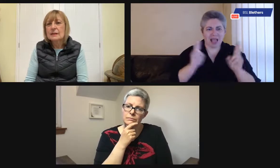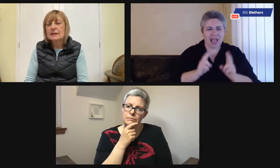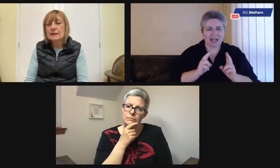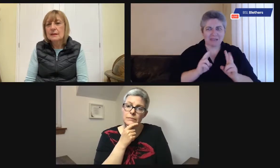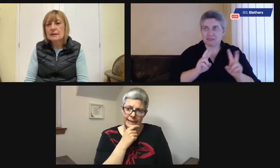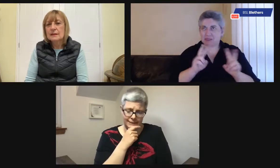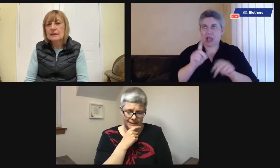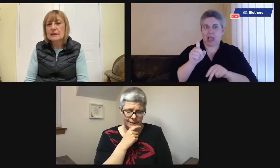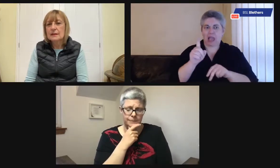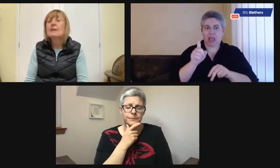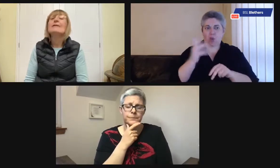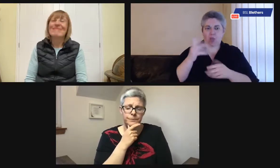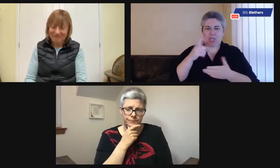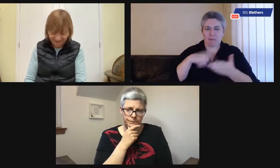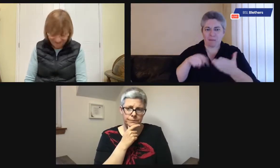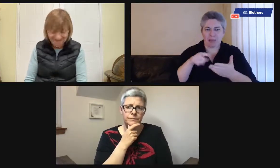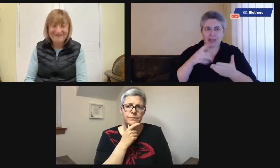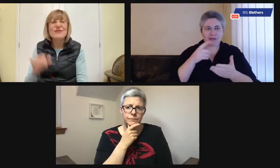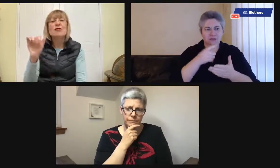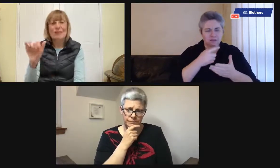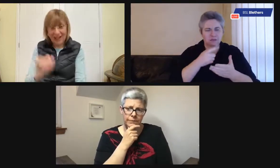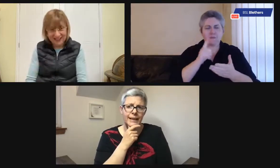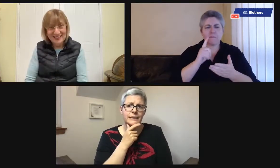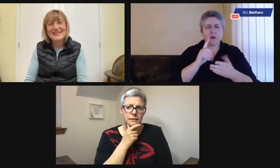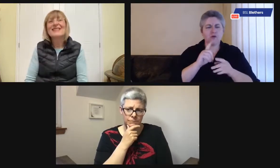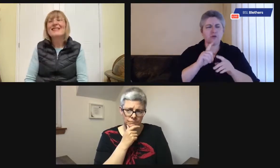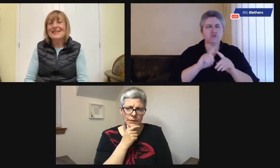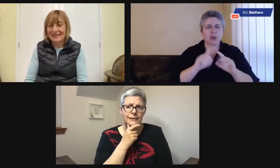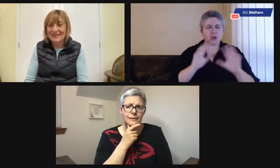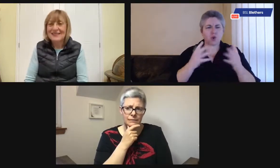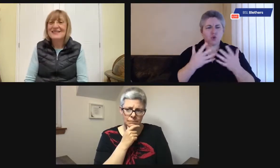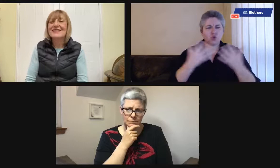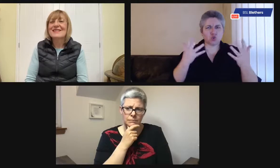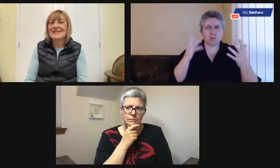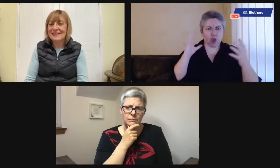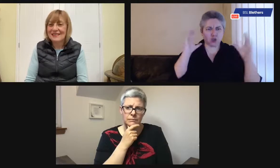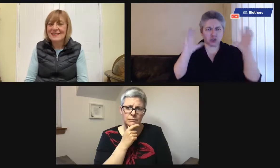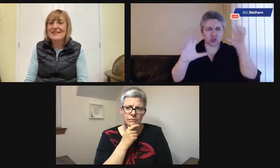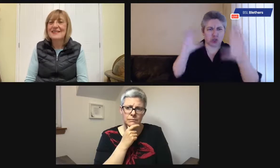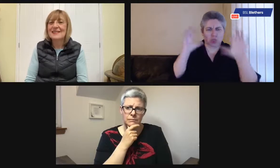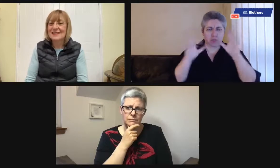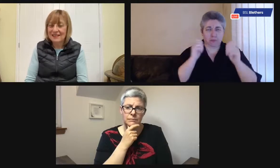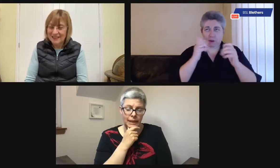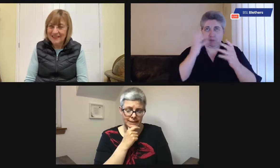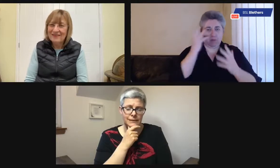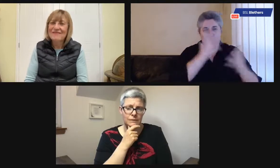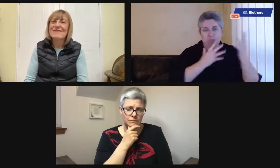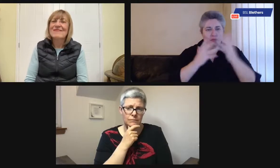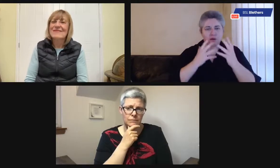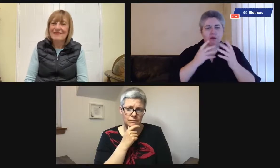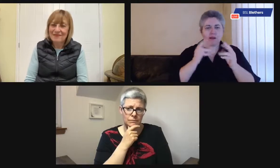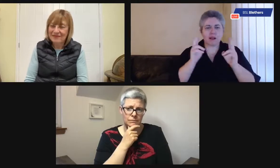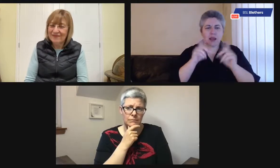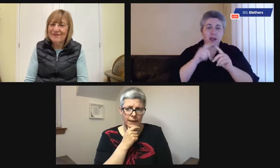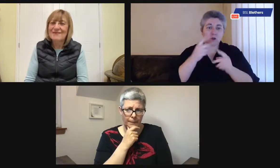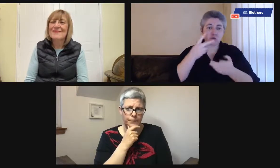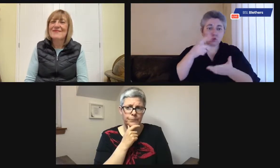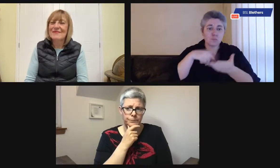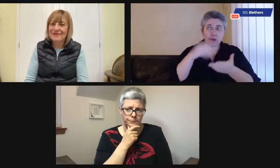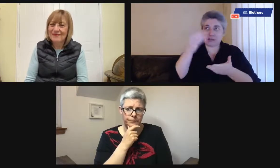Yeah, and the see-through might help to reduce the stress, where are the plates and that sort of thing, but you don't want to have too